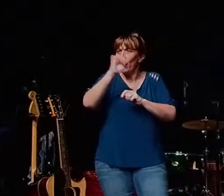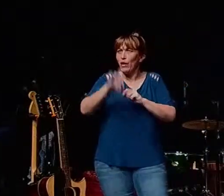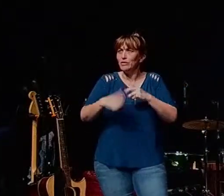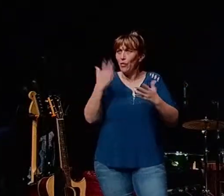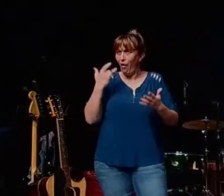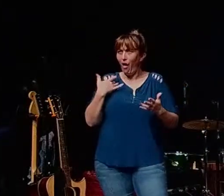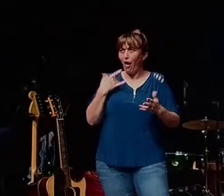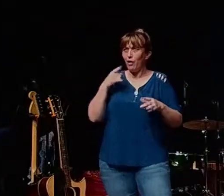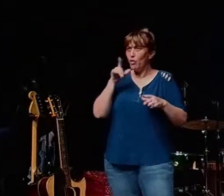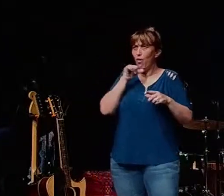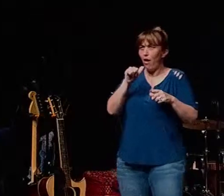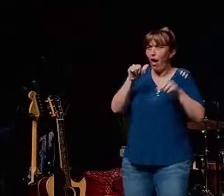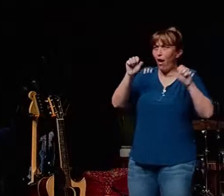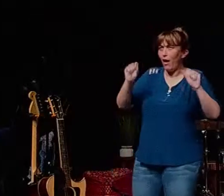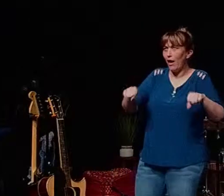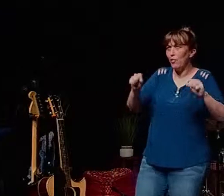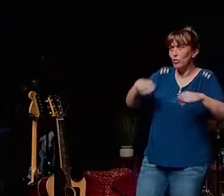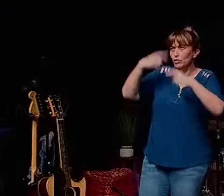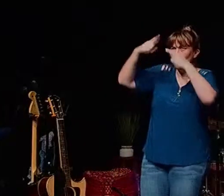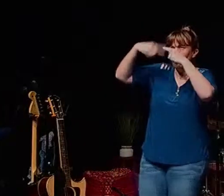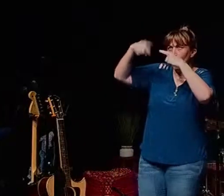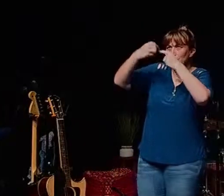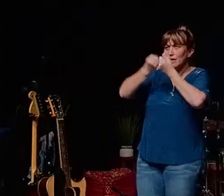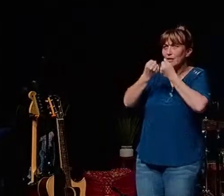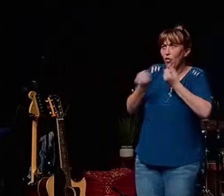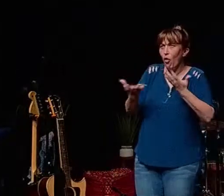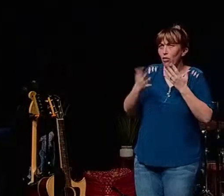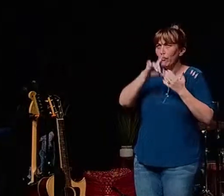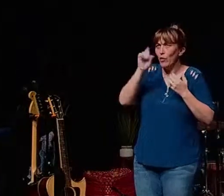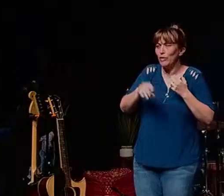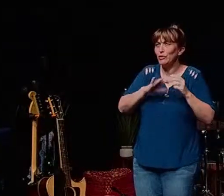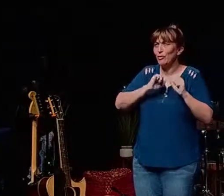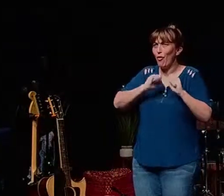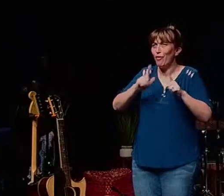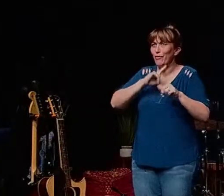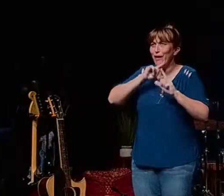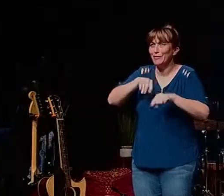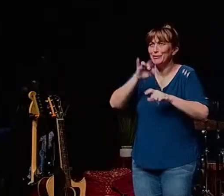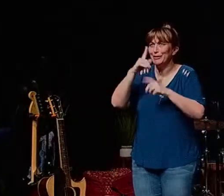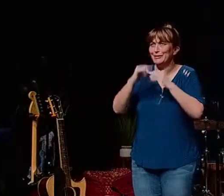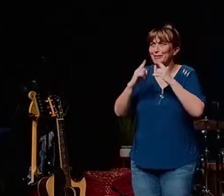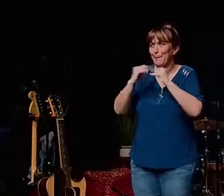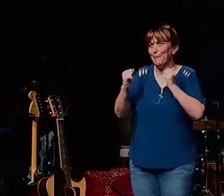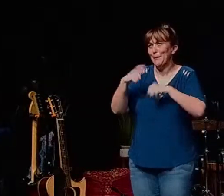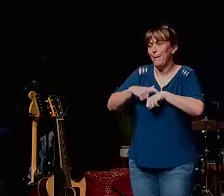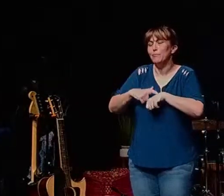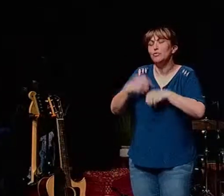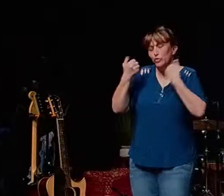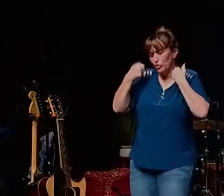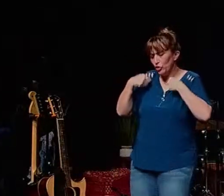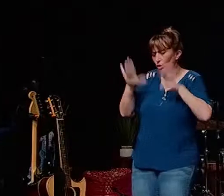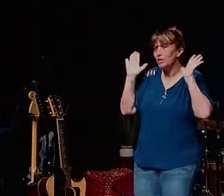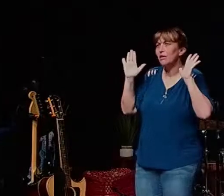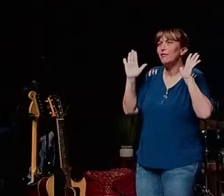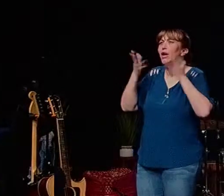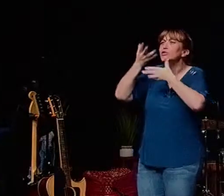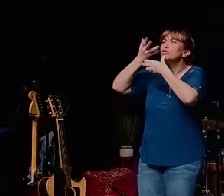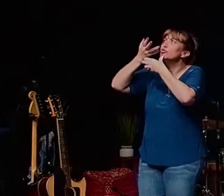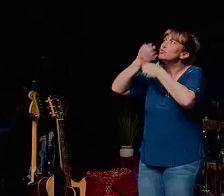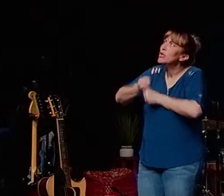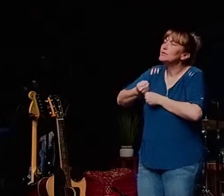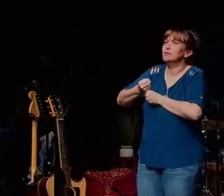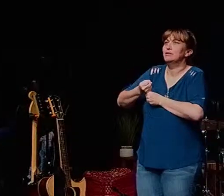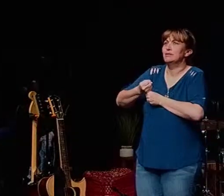unable to process them right so your decision is very simple turn yourself in and trust